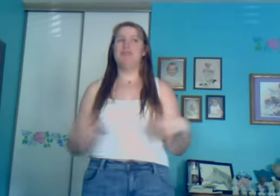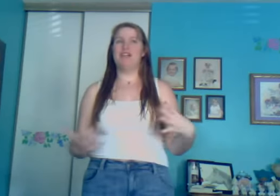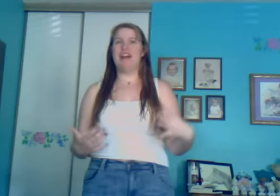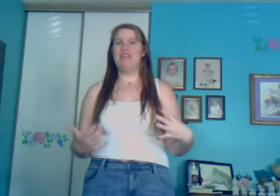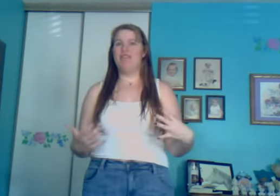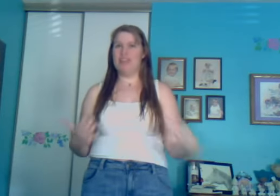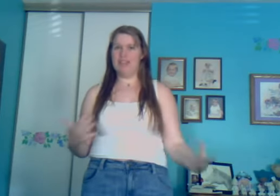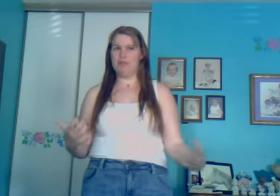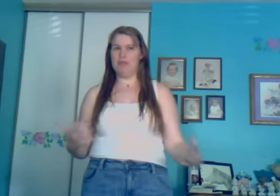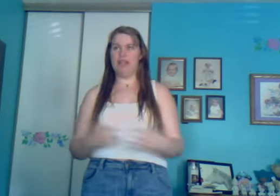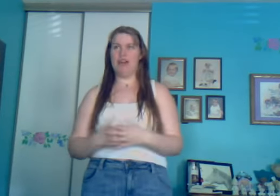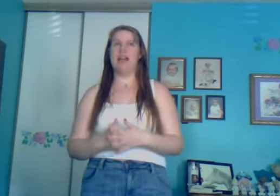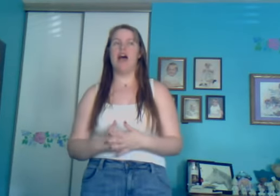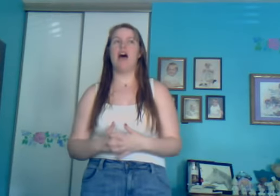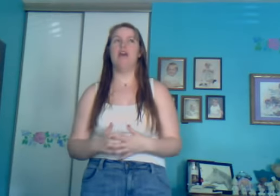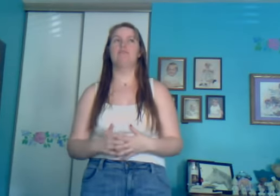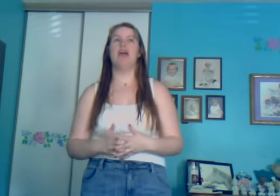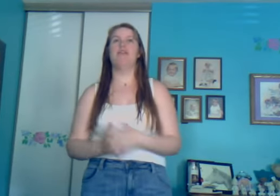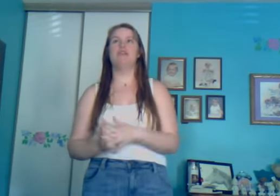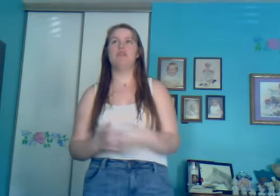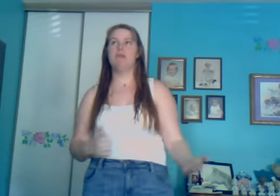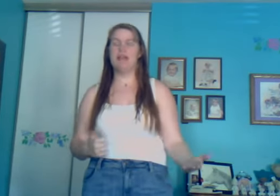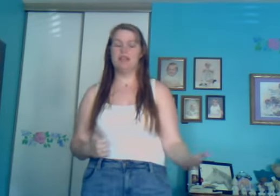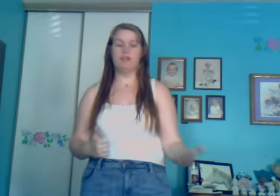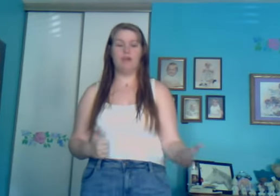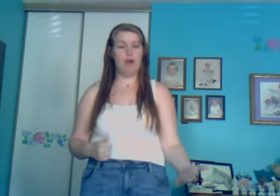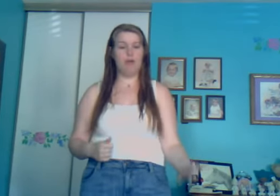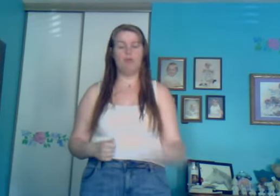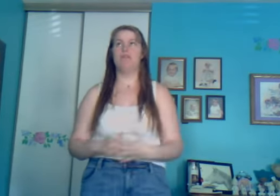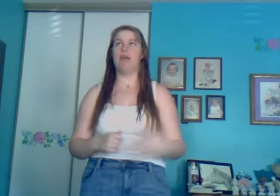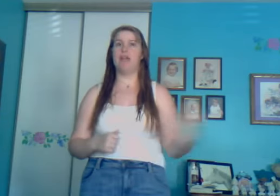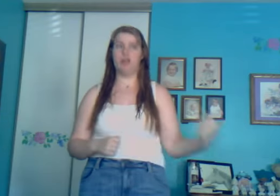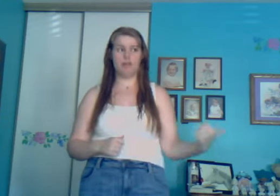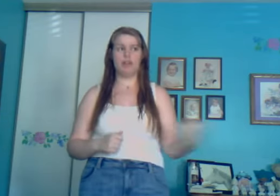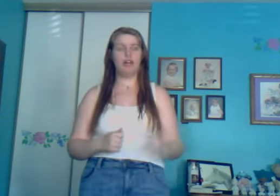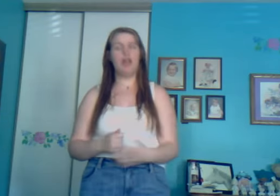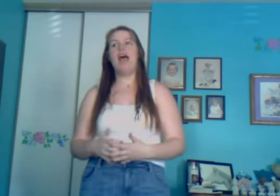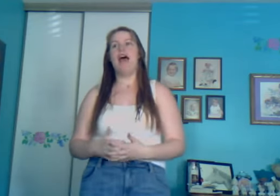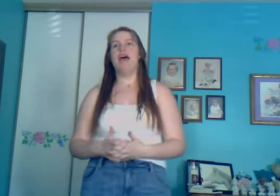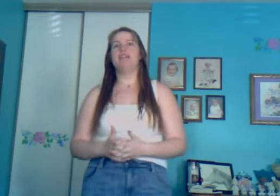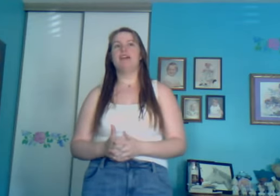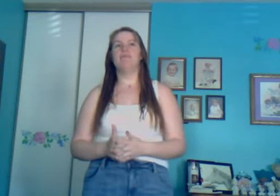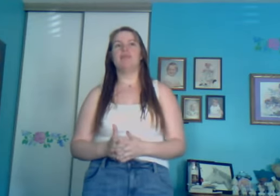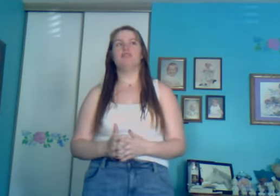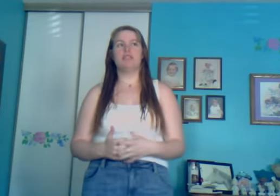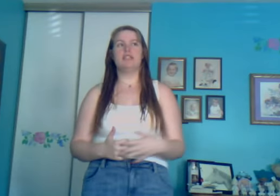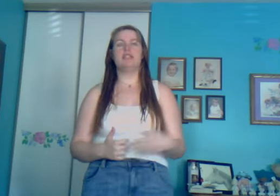a lot of fun. That's been really great. And I've also been playing through co-op with my younger brother. And just today,